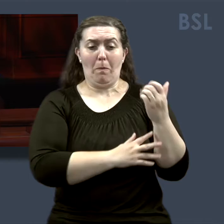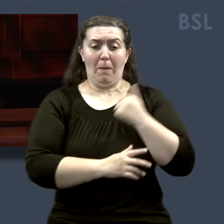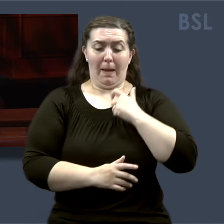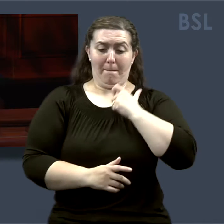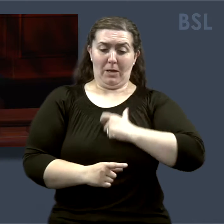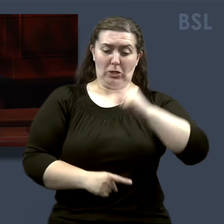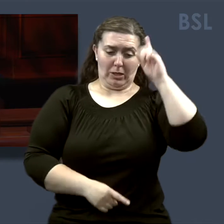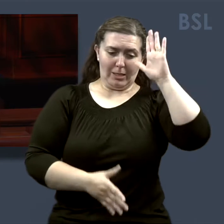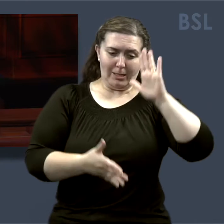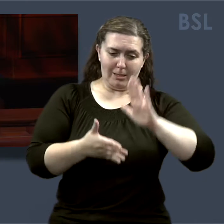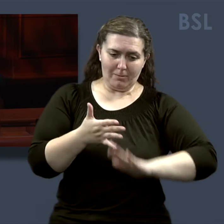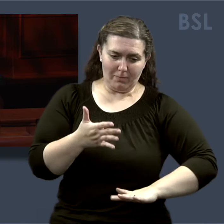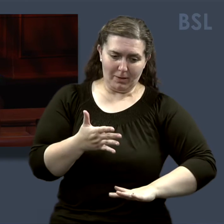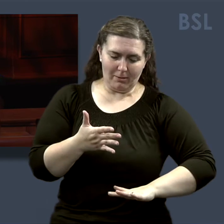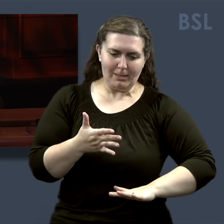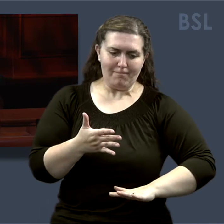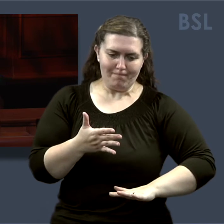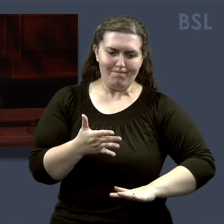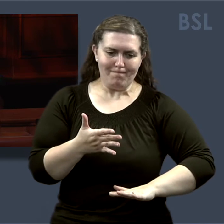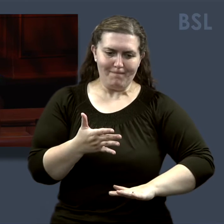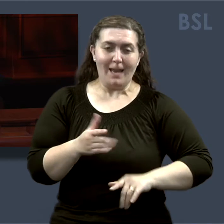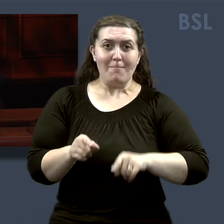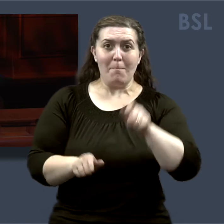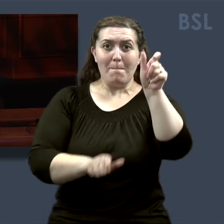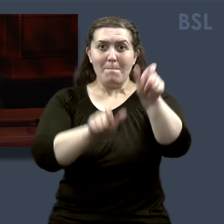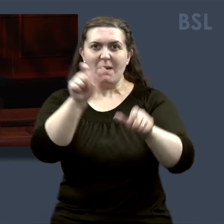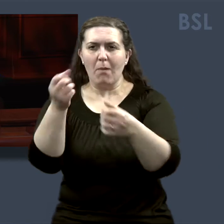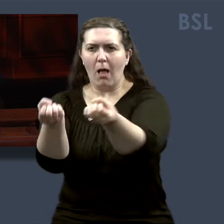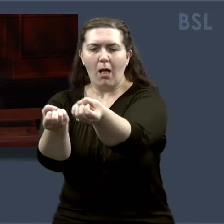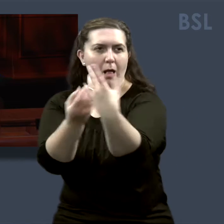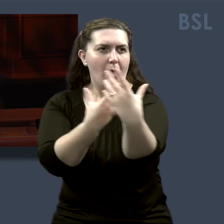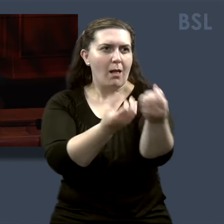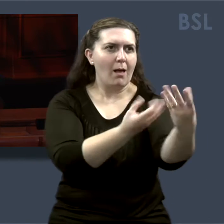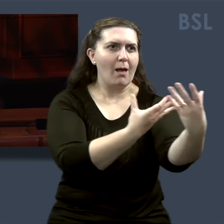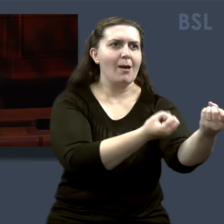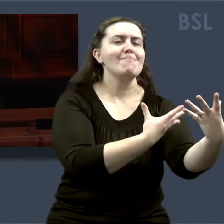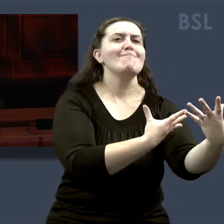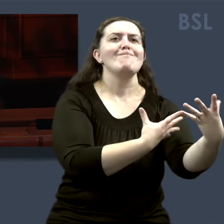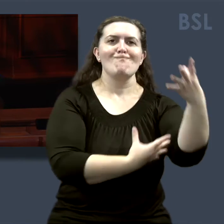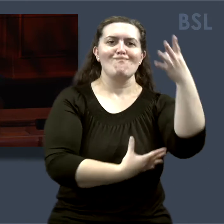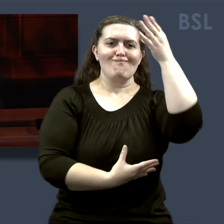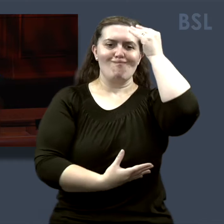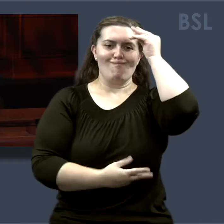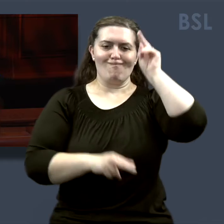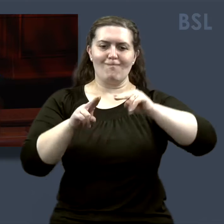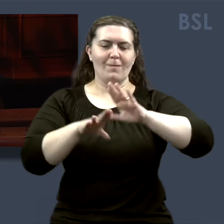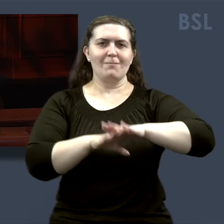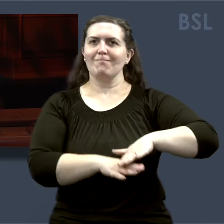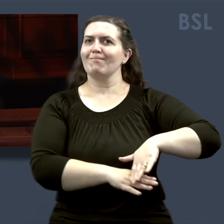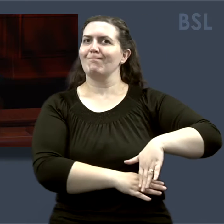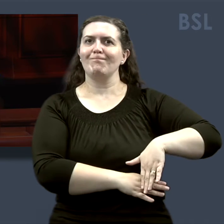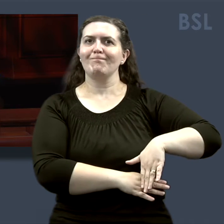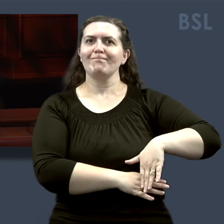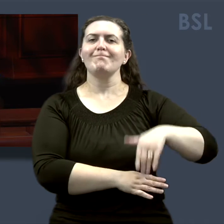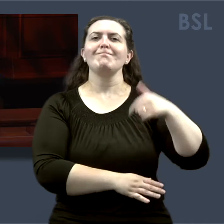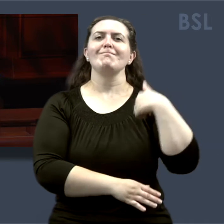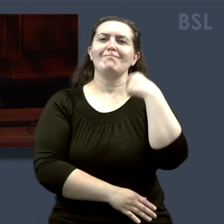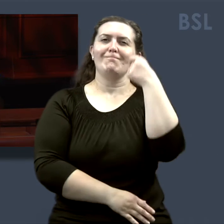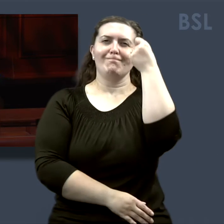experiences and as I have listened to the life experiences of many others. I have come to more fully